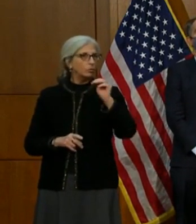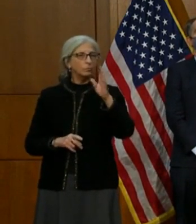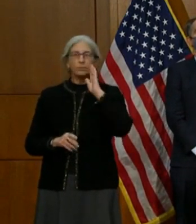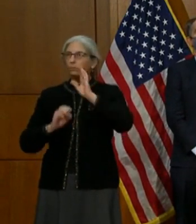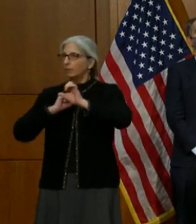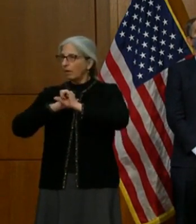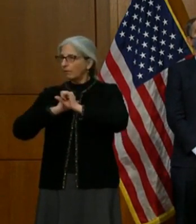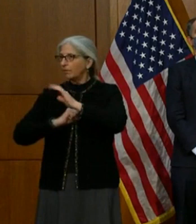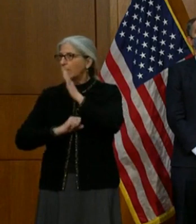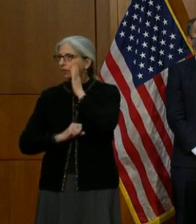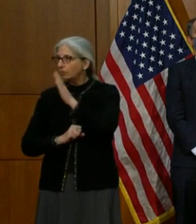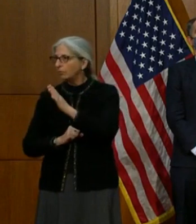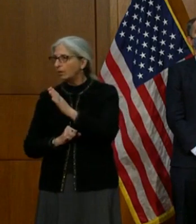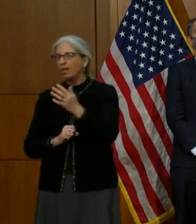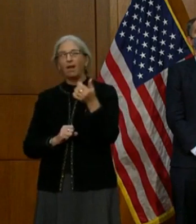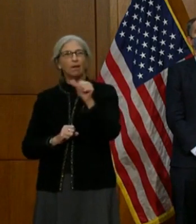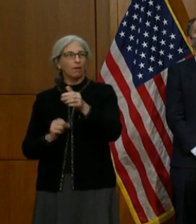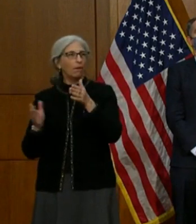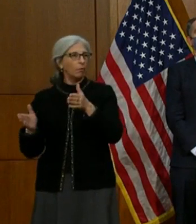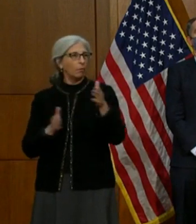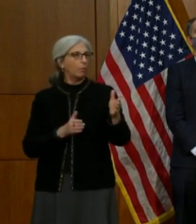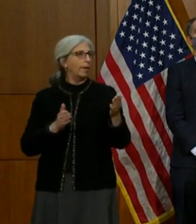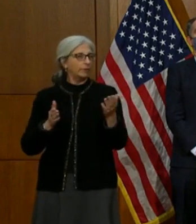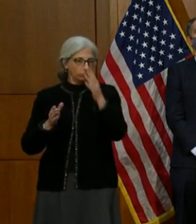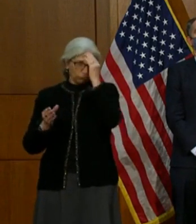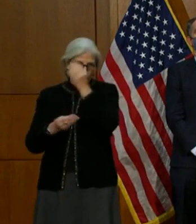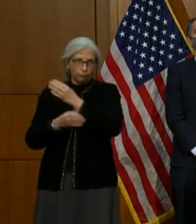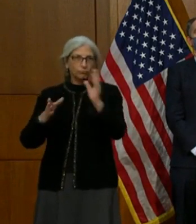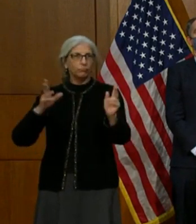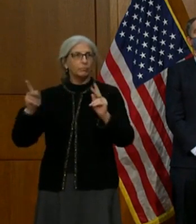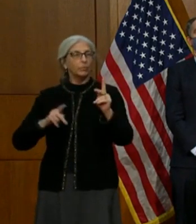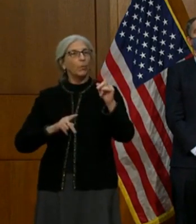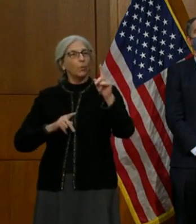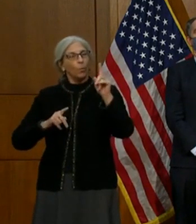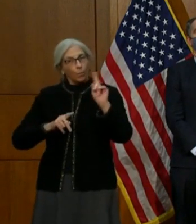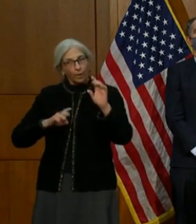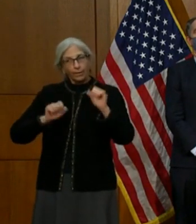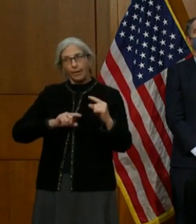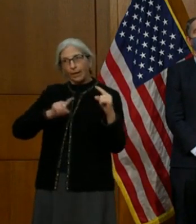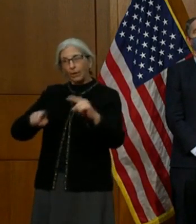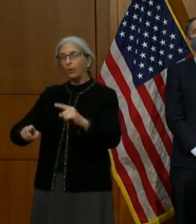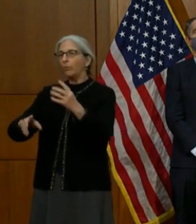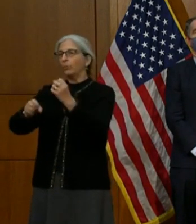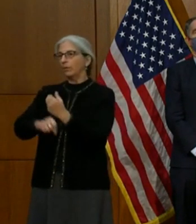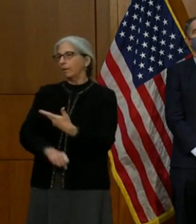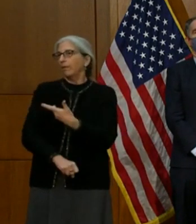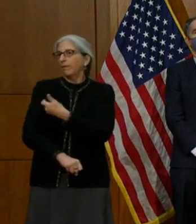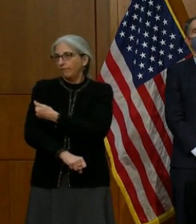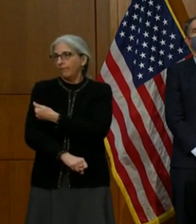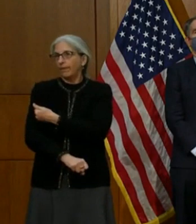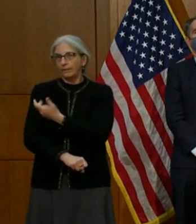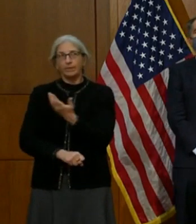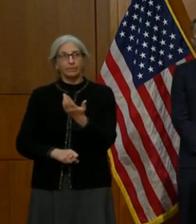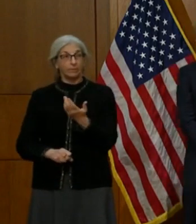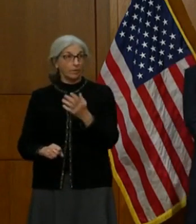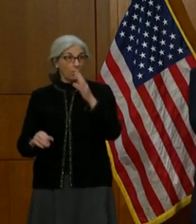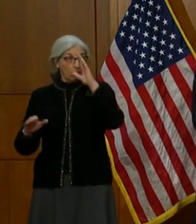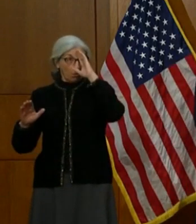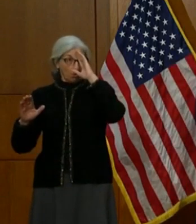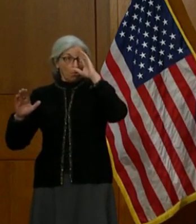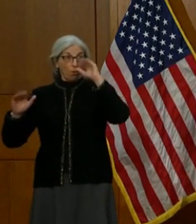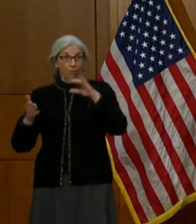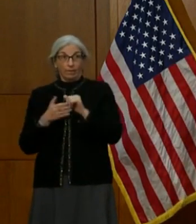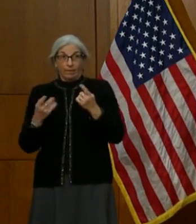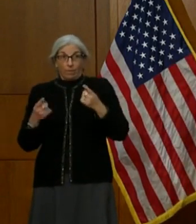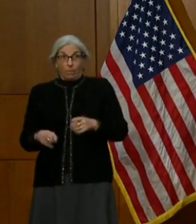and other means to let people know where they can go become vaccinated and hopefully this will be something that will be occurring in